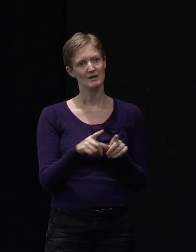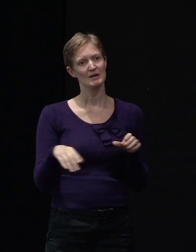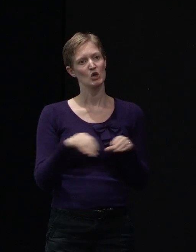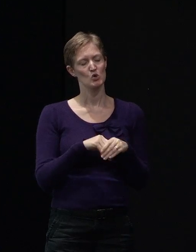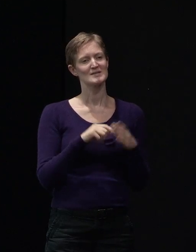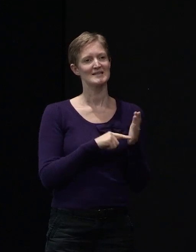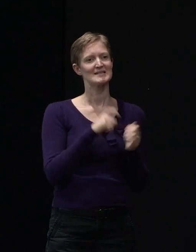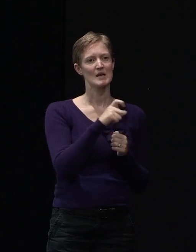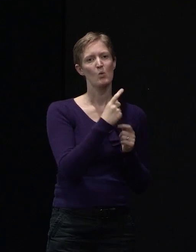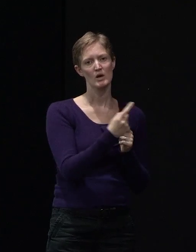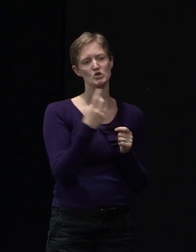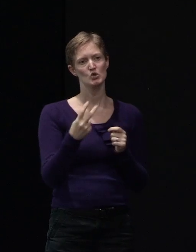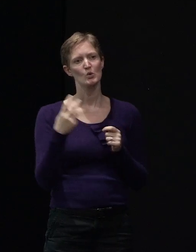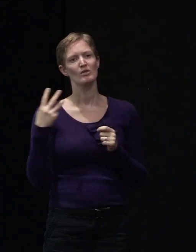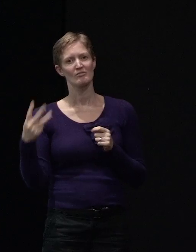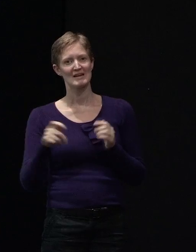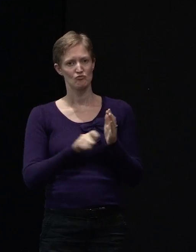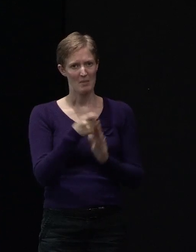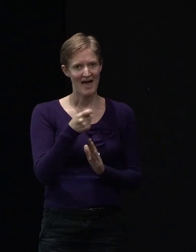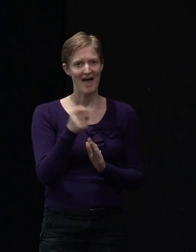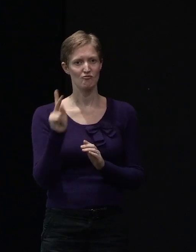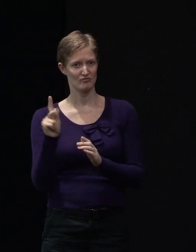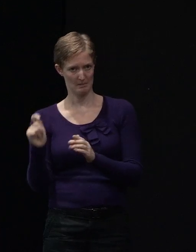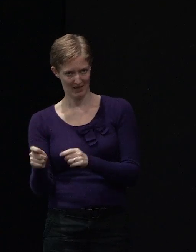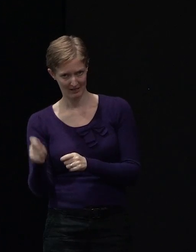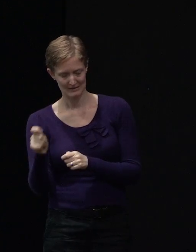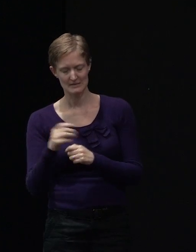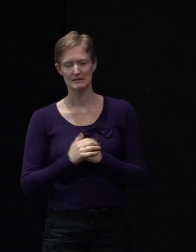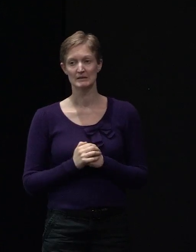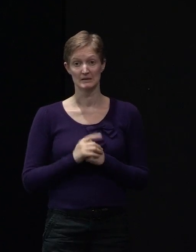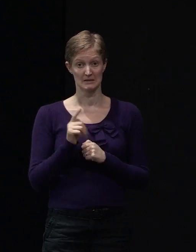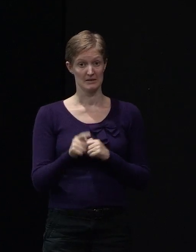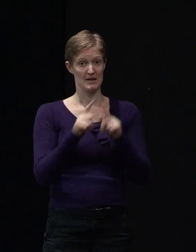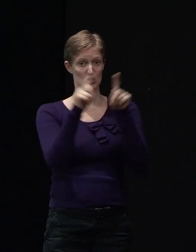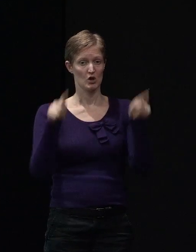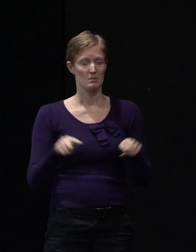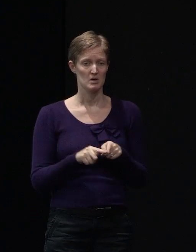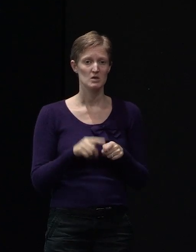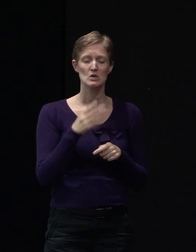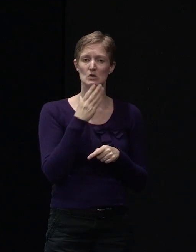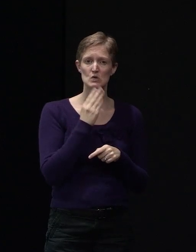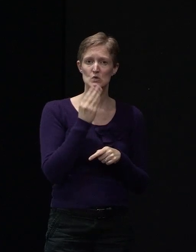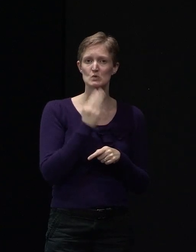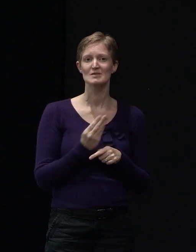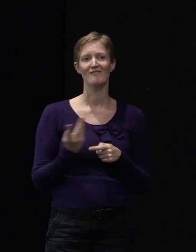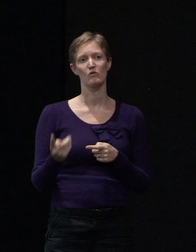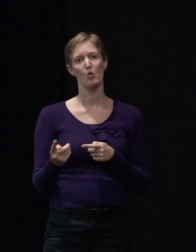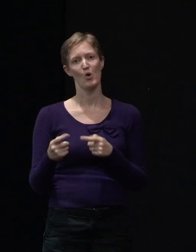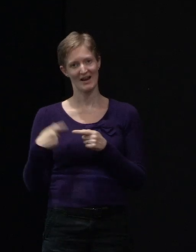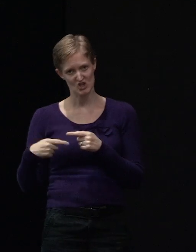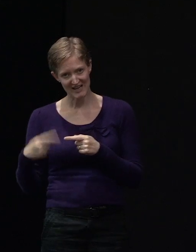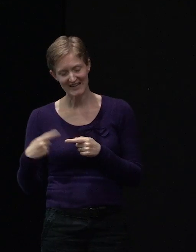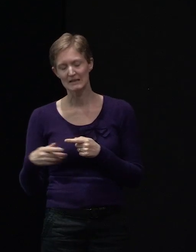2 and 3 foundation repairs and rebuilds and things. And that document is used a lot by practising engineers and